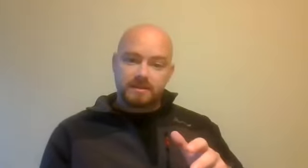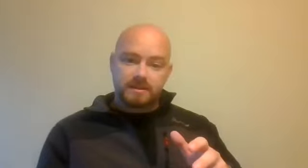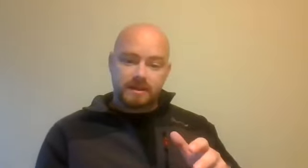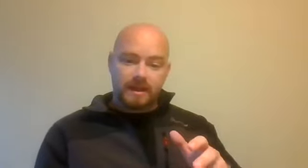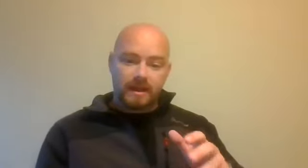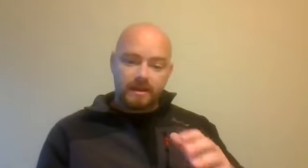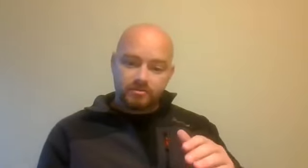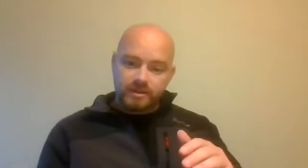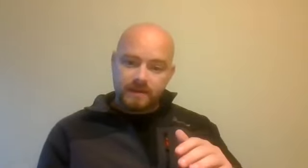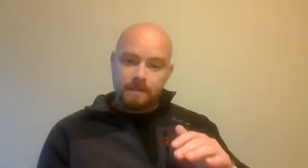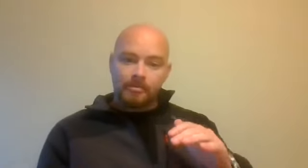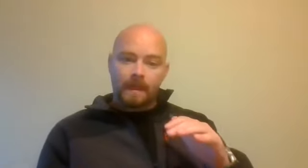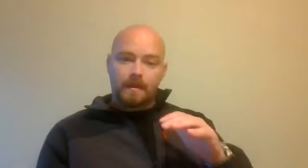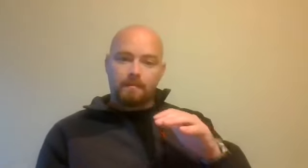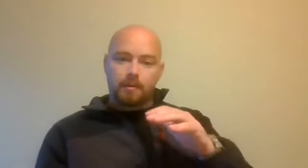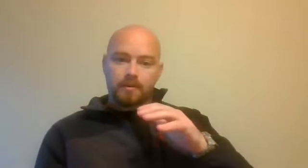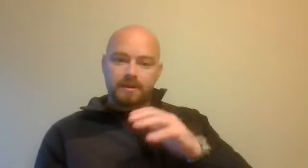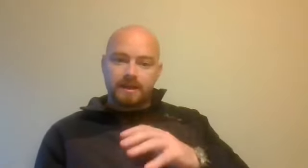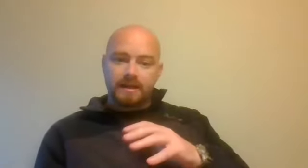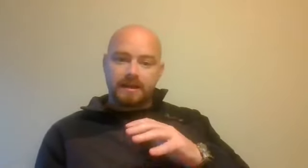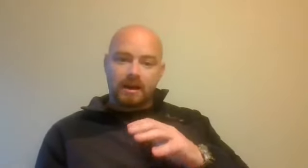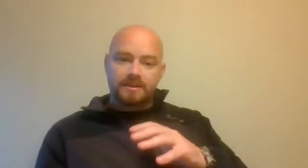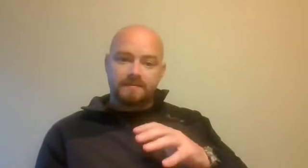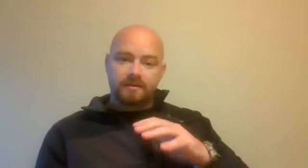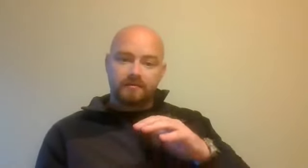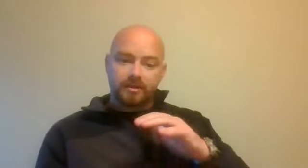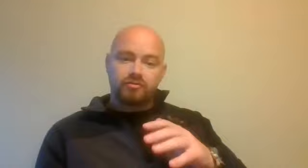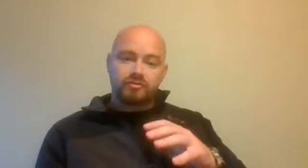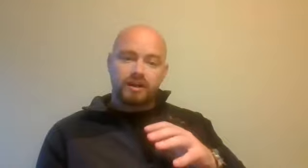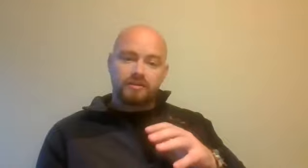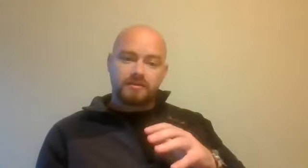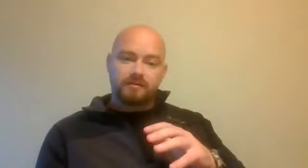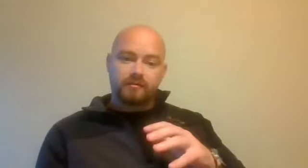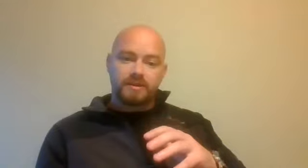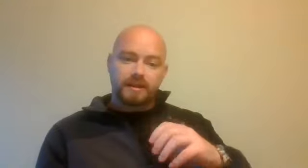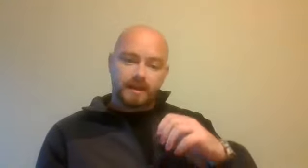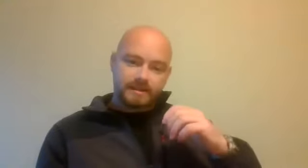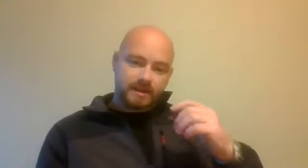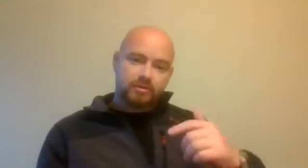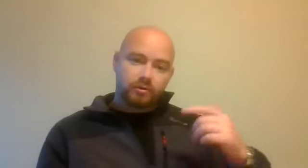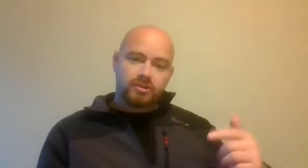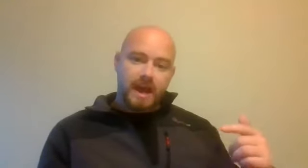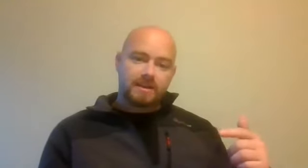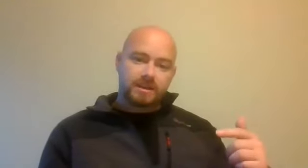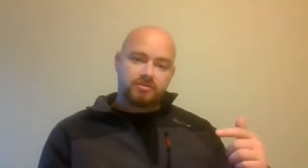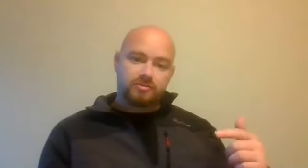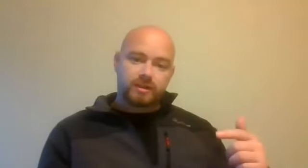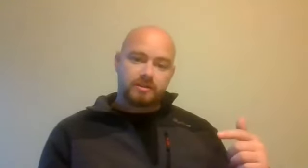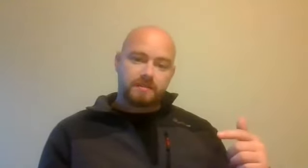industries, particularly concepts of introductory concepts of risk and starting to understand introductory concepts